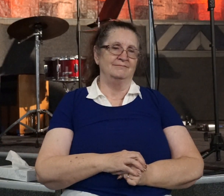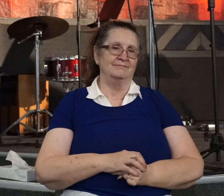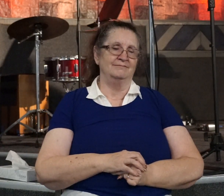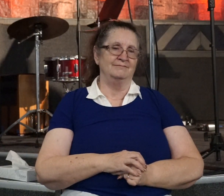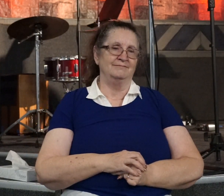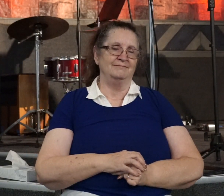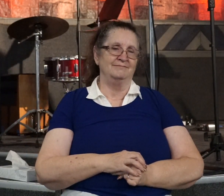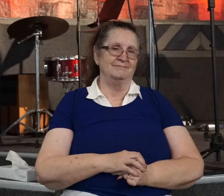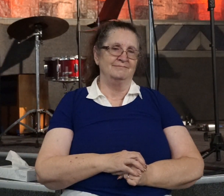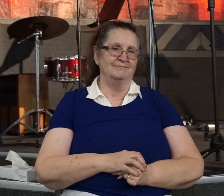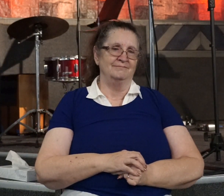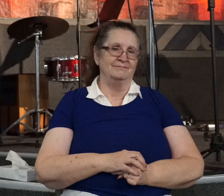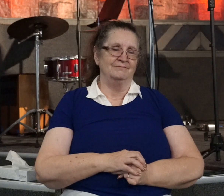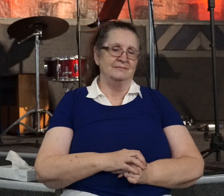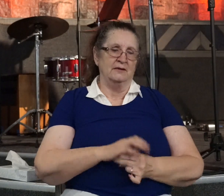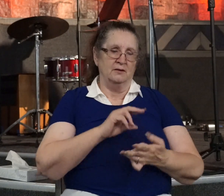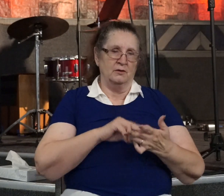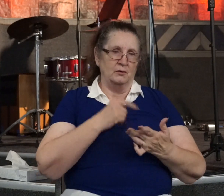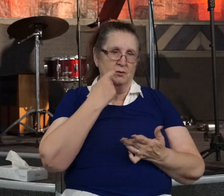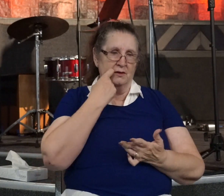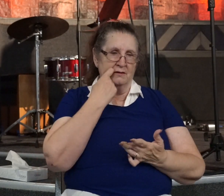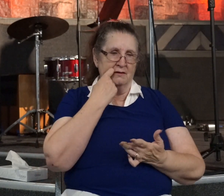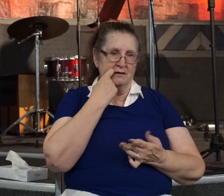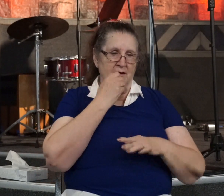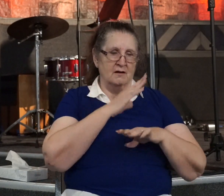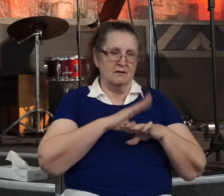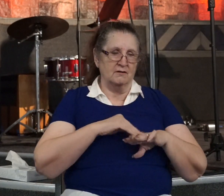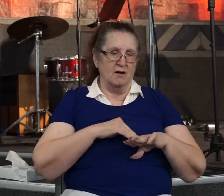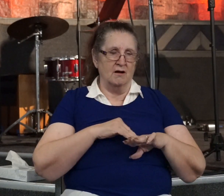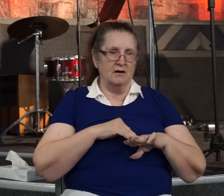What we just read is the calling God had placed on Saul's life.